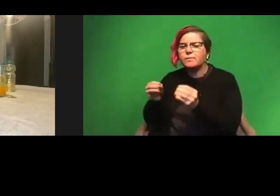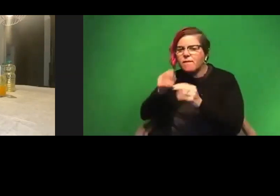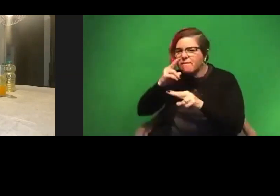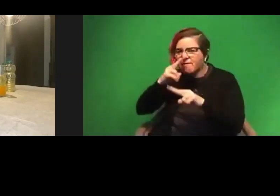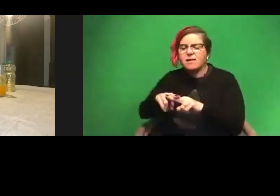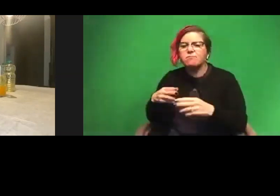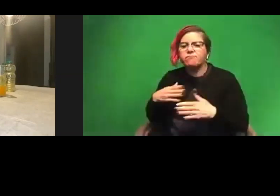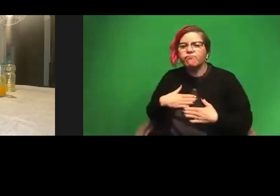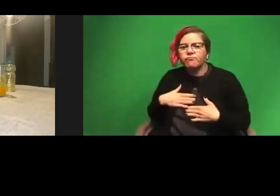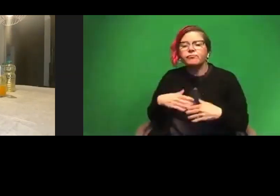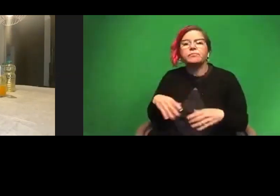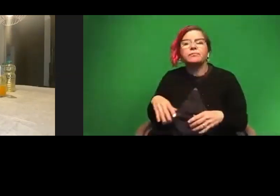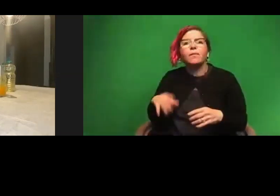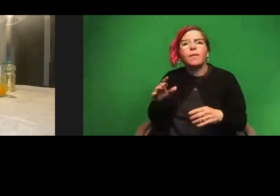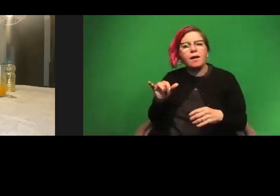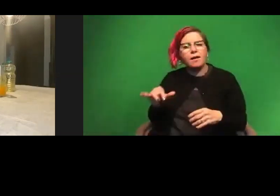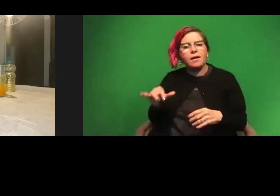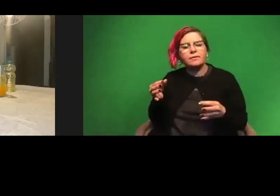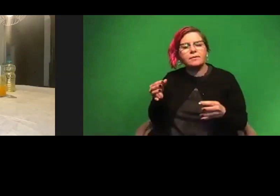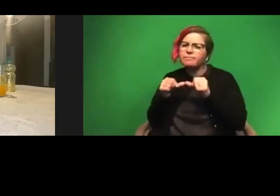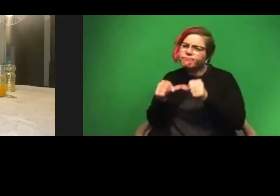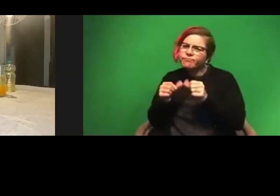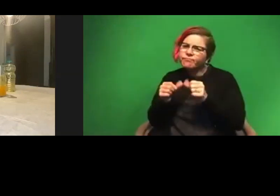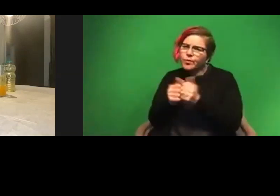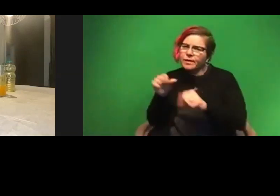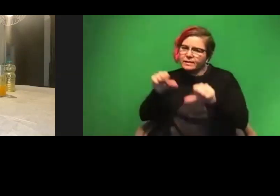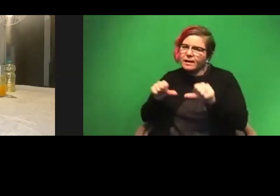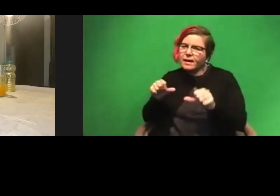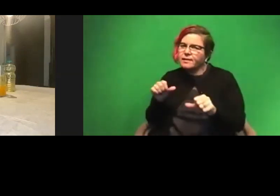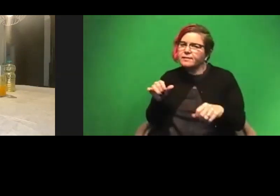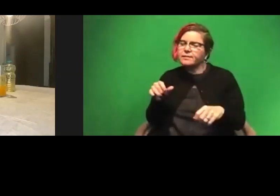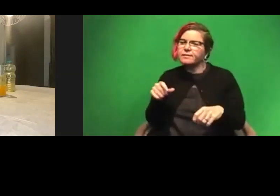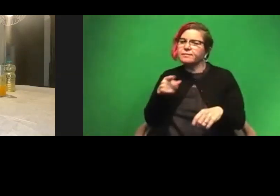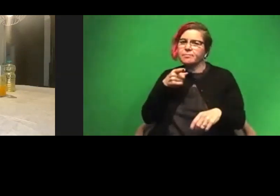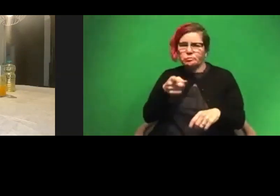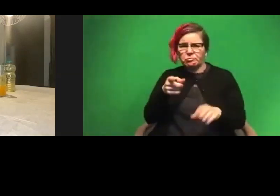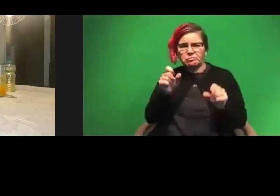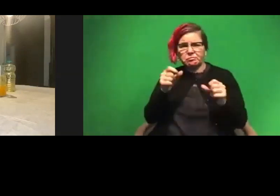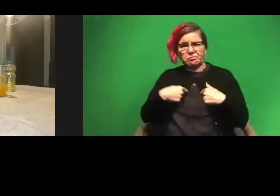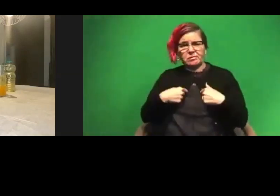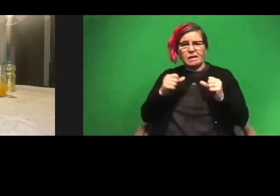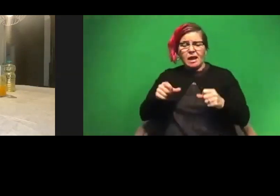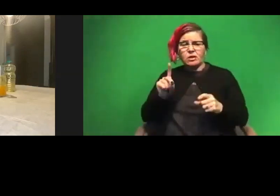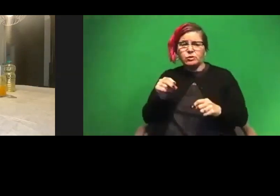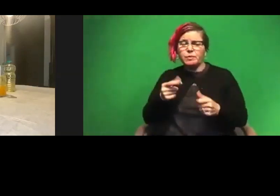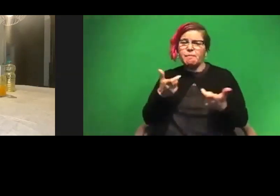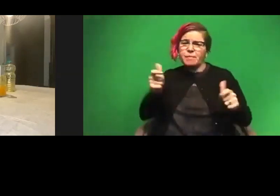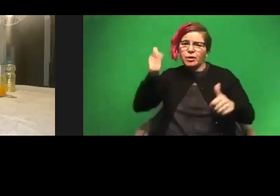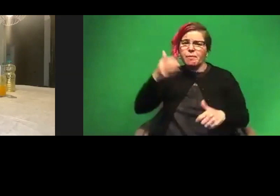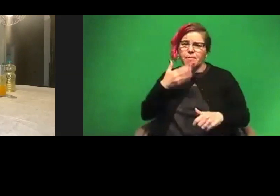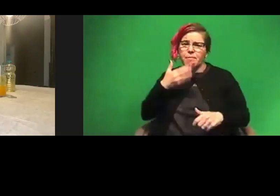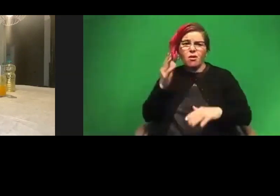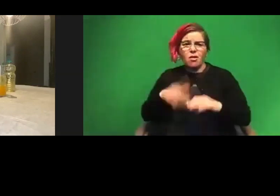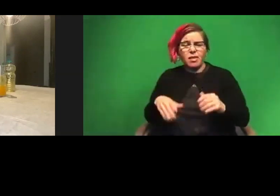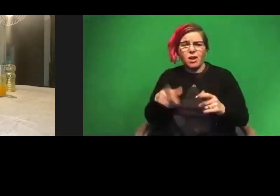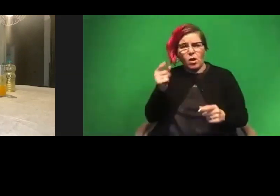that made me decide, Hey, just keep going with the science, you know, because you may be able to do something bigger and better than what you've ever imagined before.